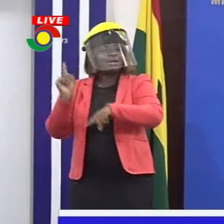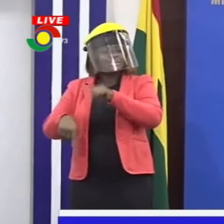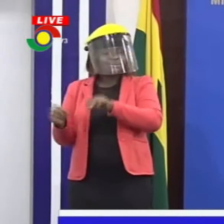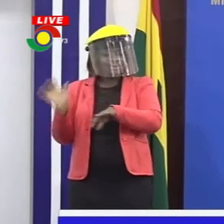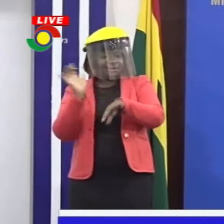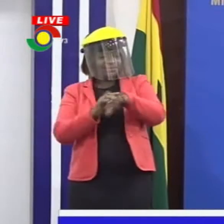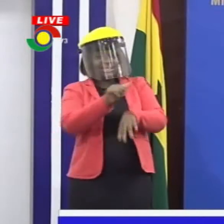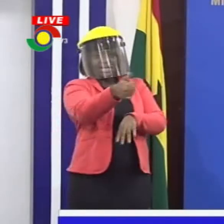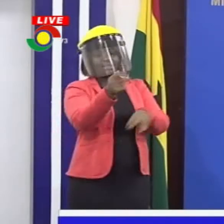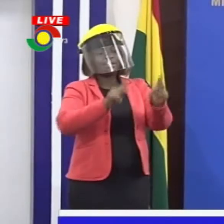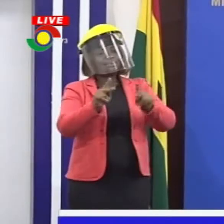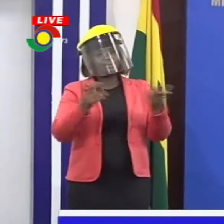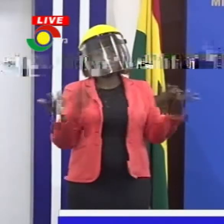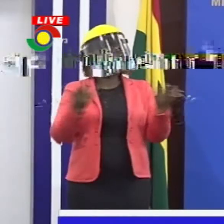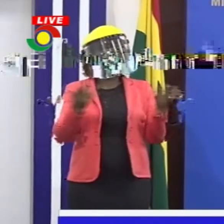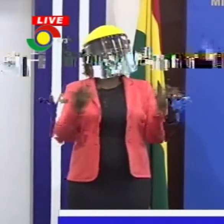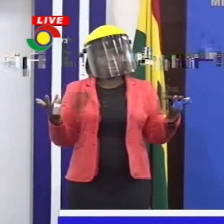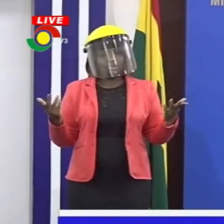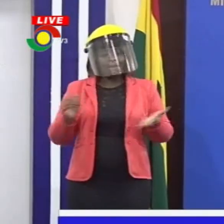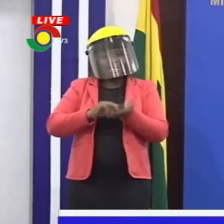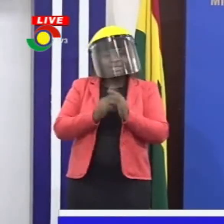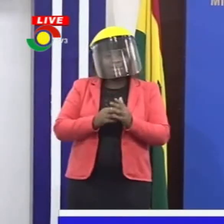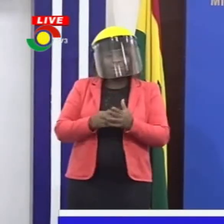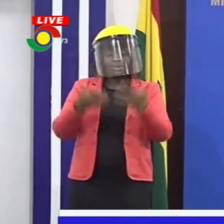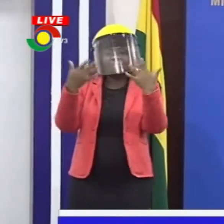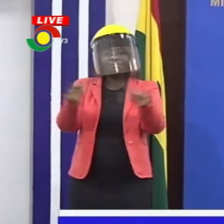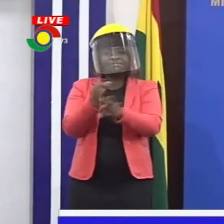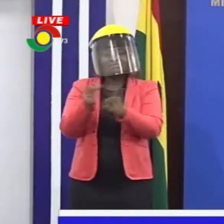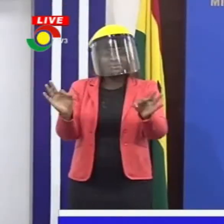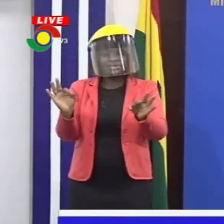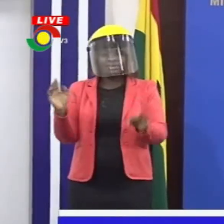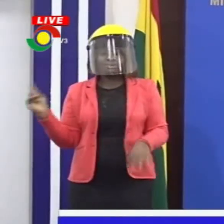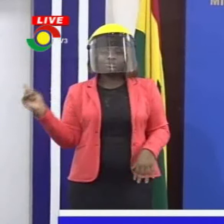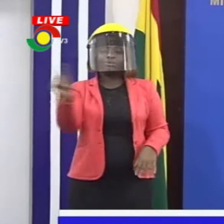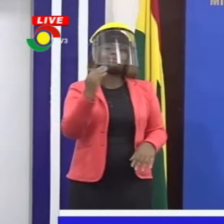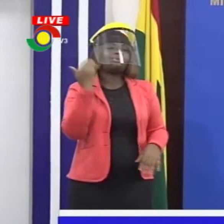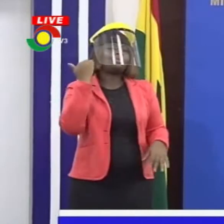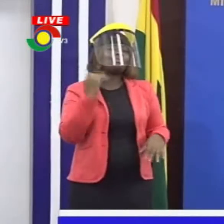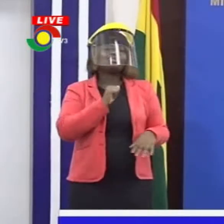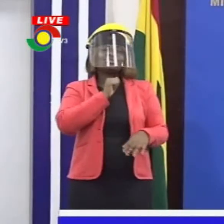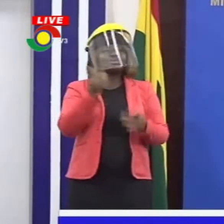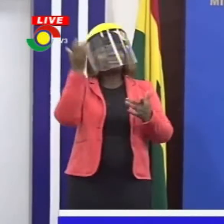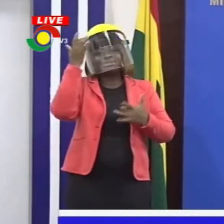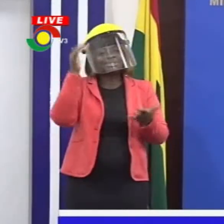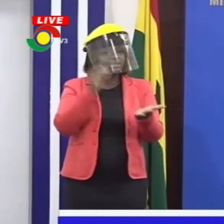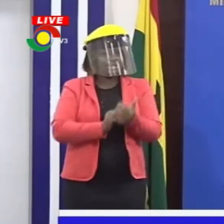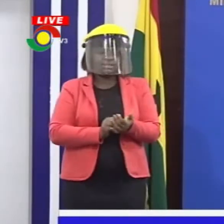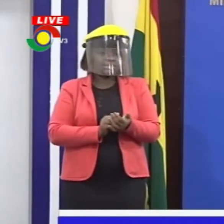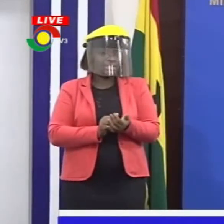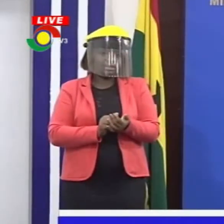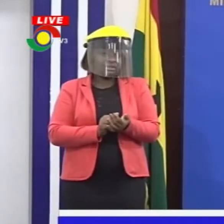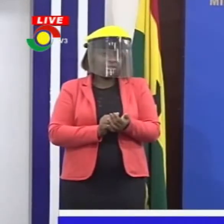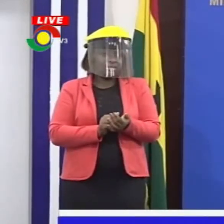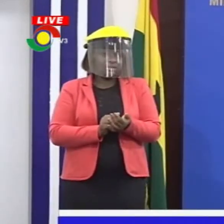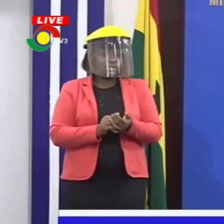those people having discharge are not going to be sick again. At least not for the next few, the